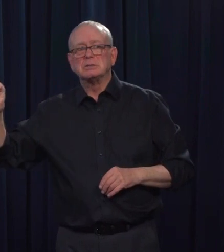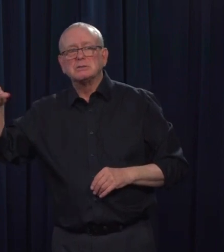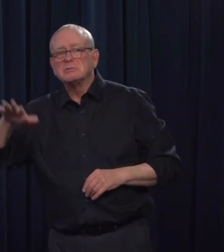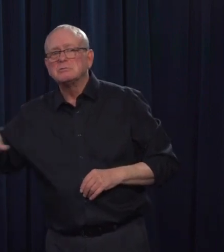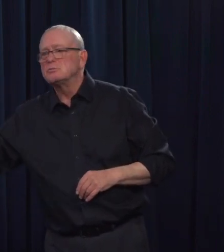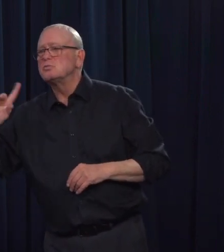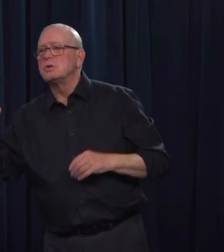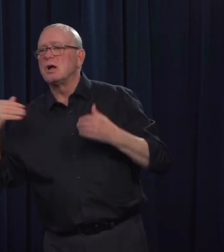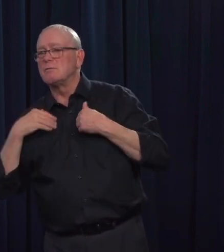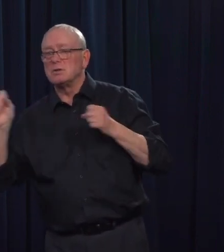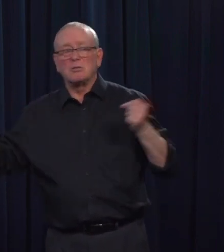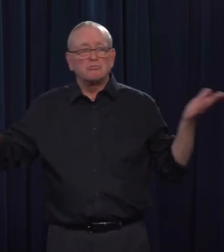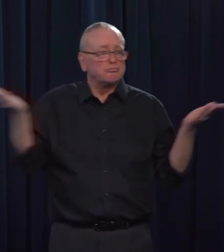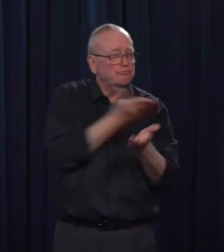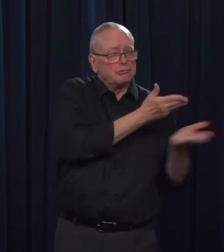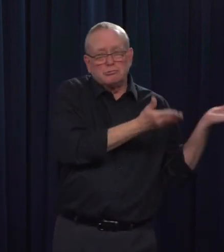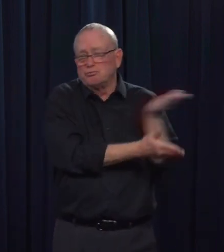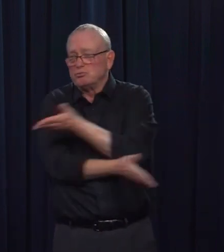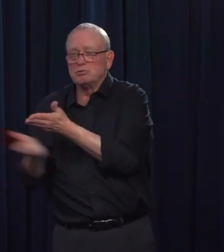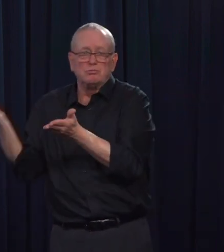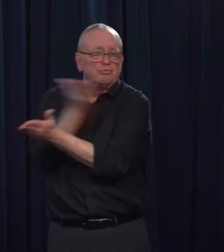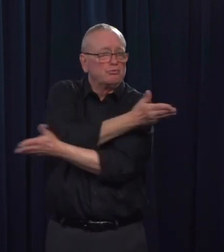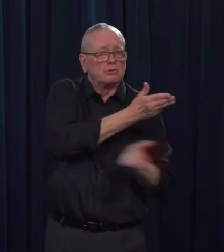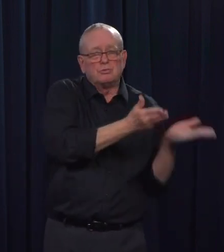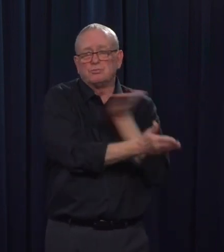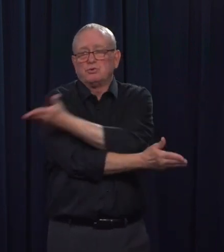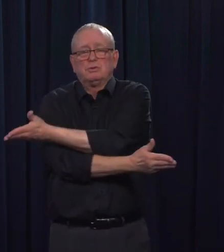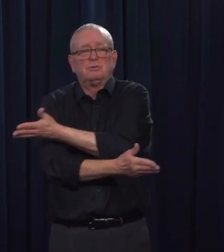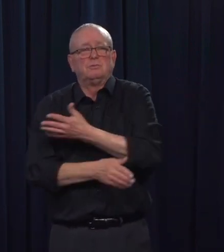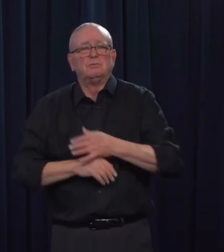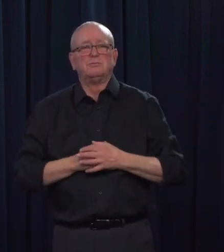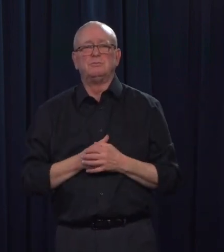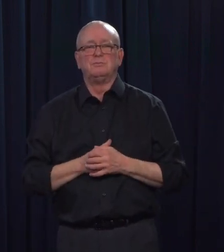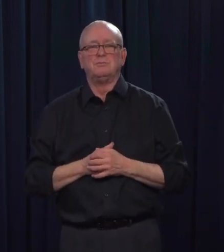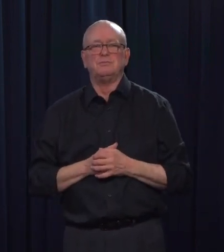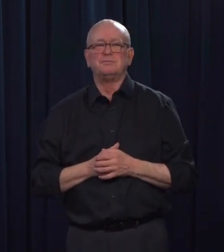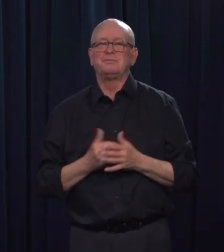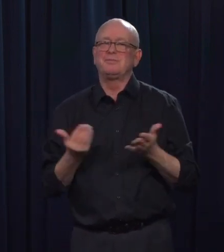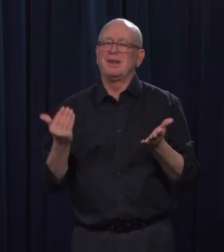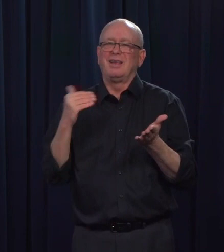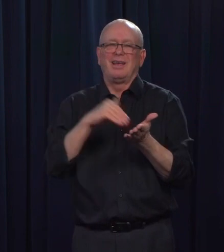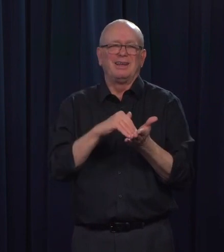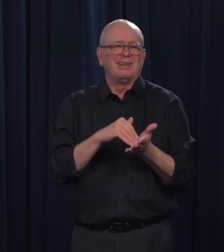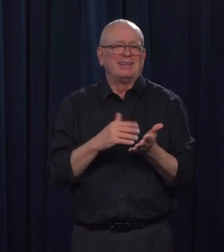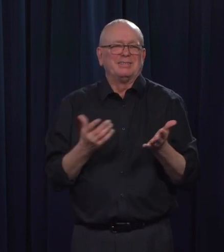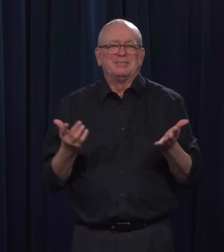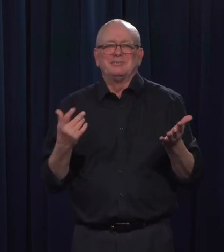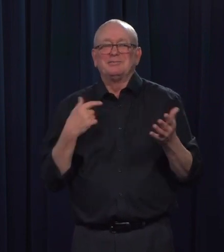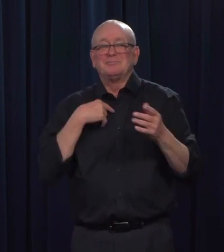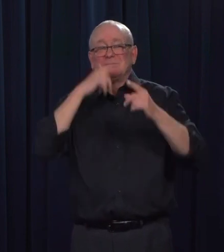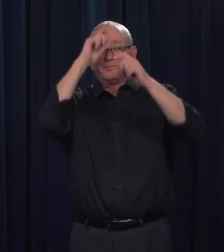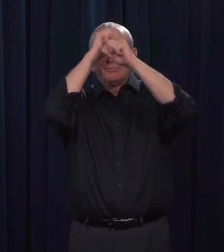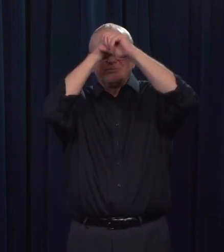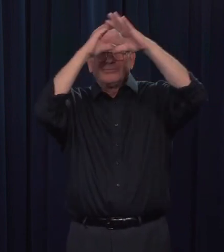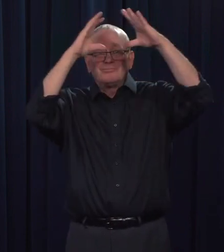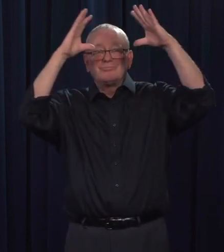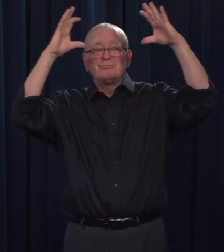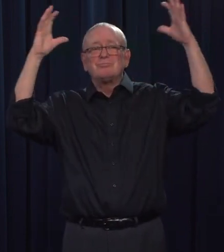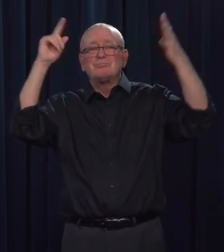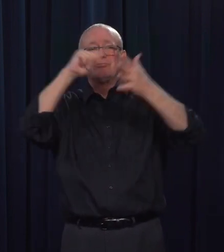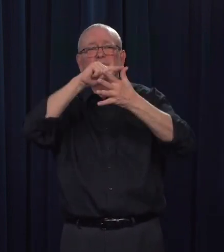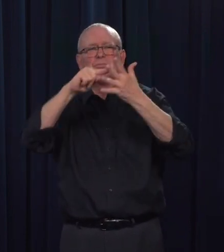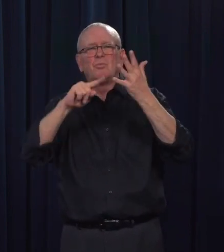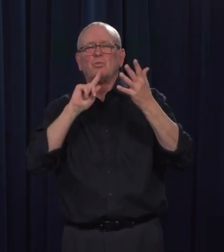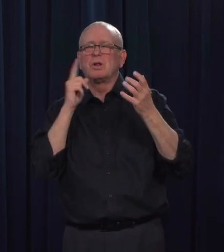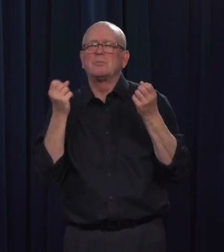here in the province. So, again, it's, you know, dealing with every type of hypothetical and preparing for it. we are looking at the